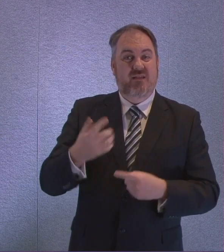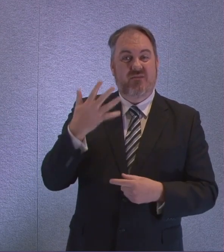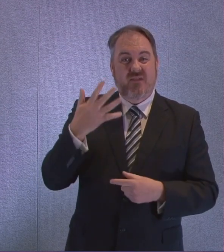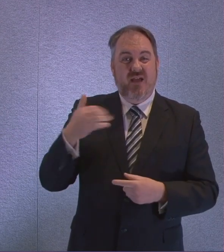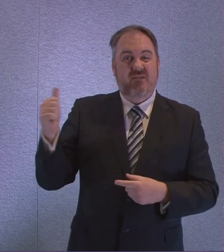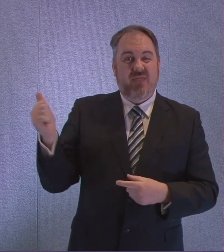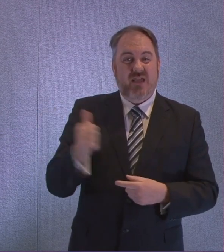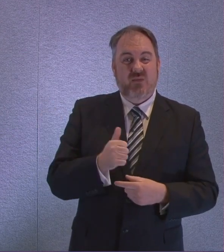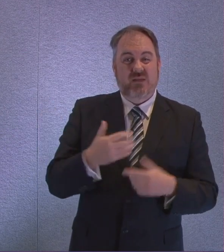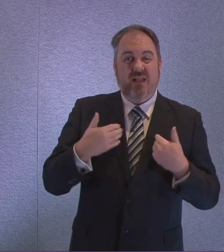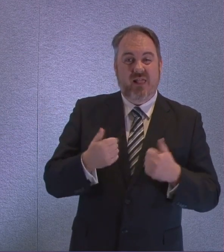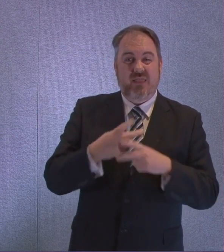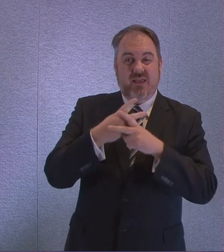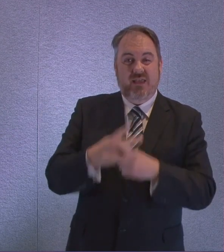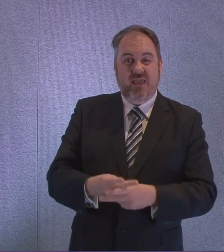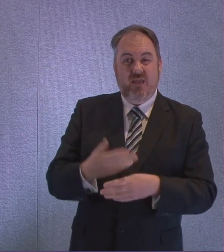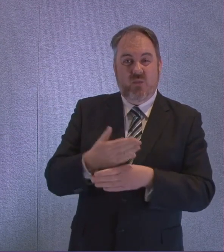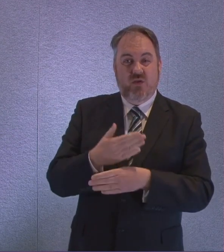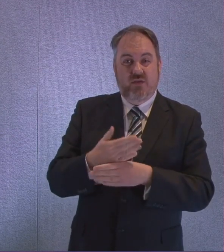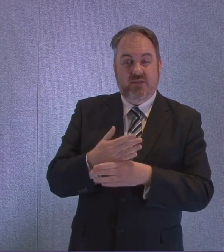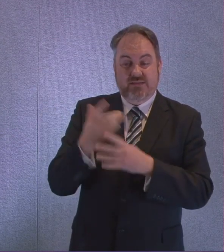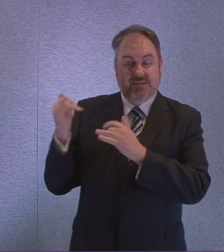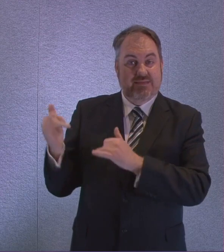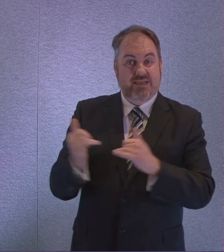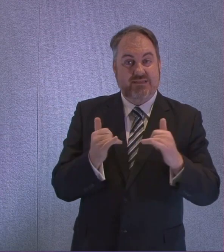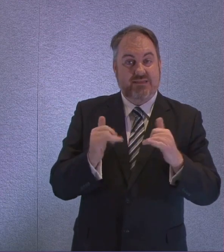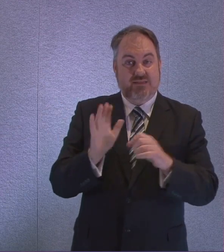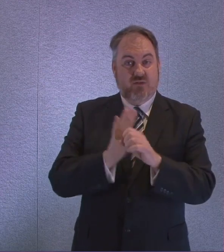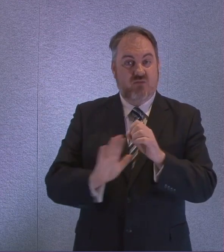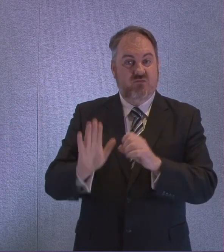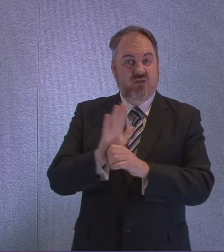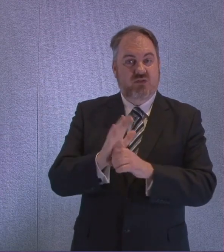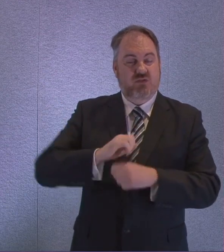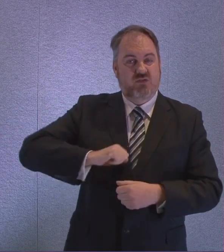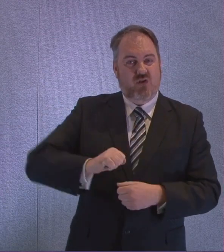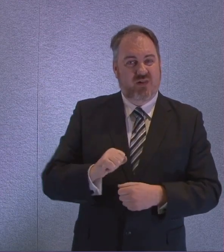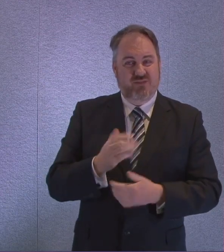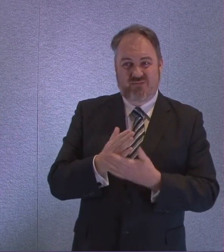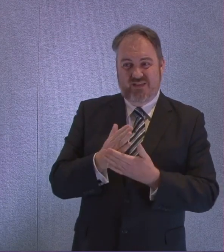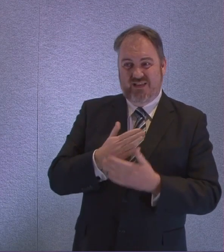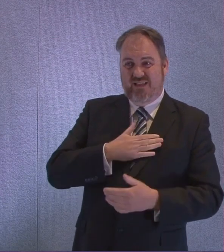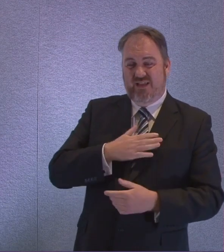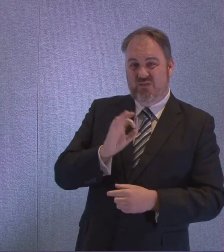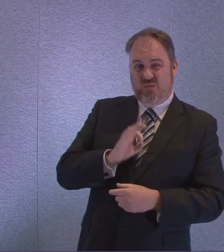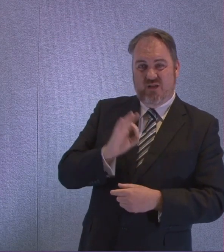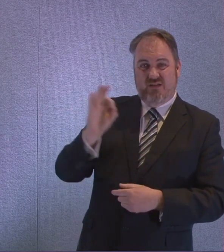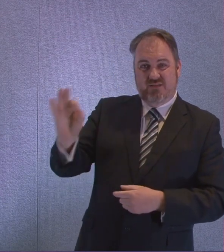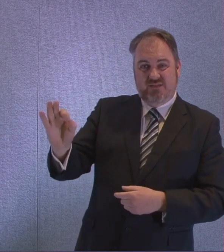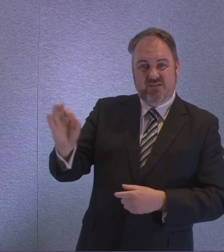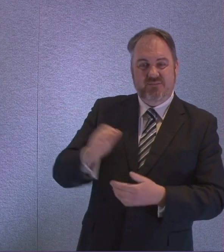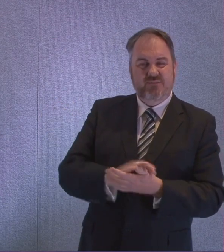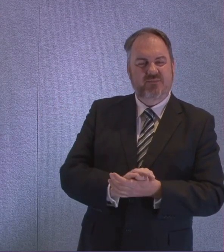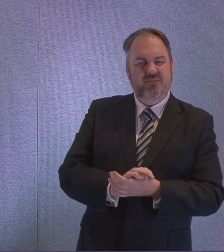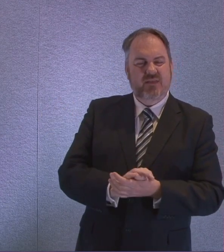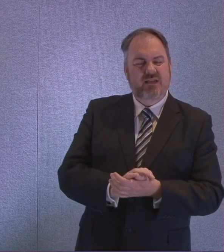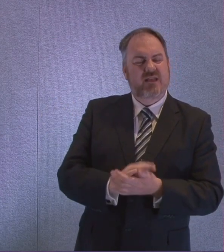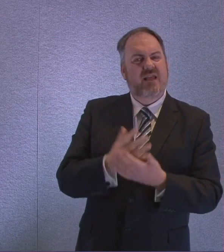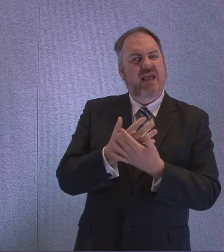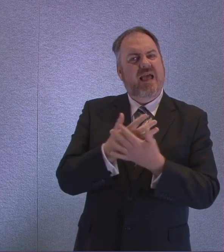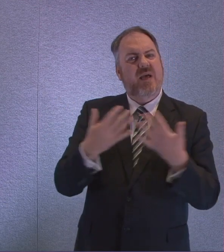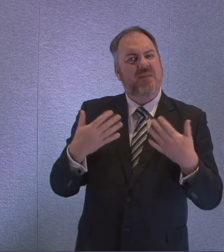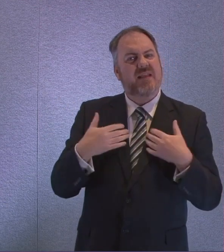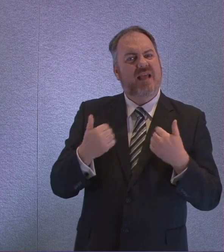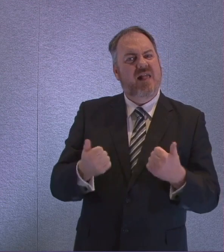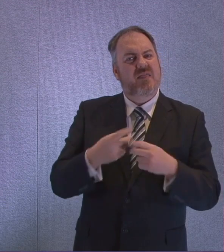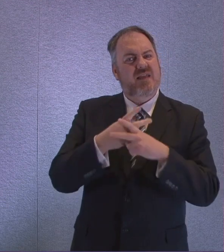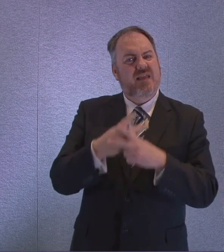and care workers have been tested in Scotland. So my question to the First Minister is, how many health and care